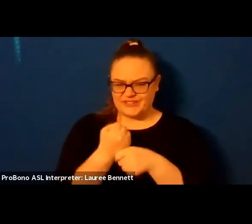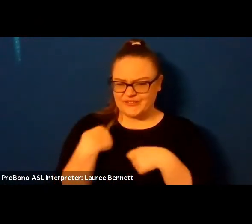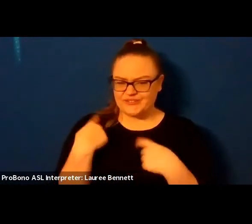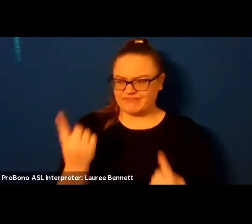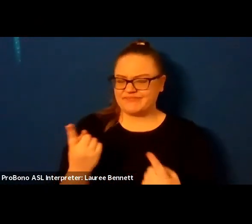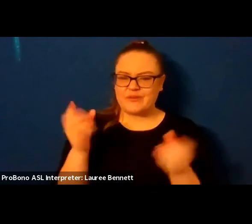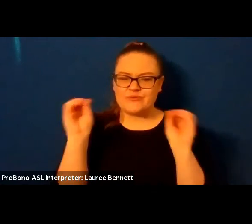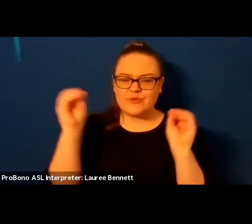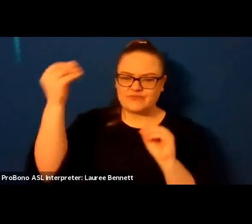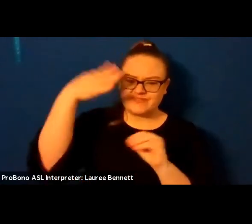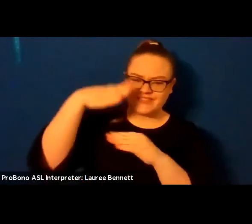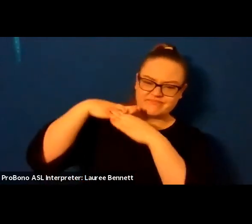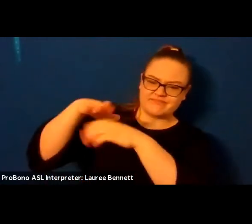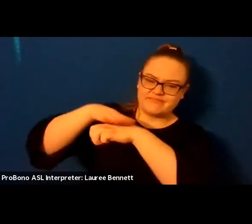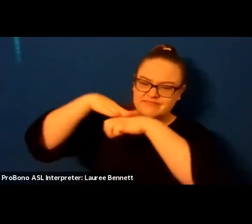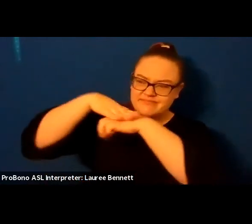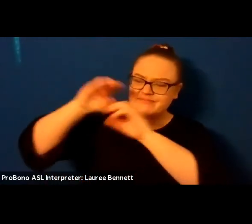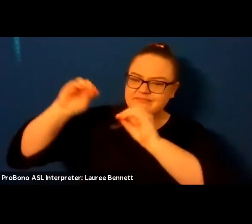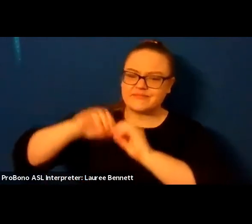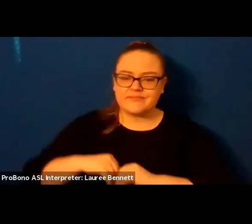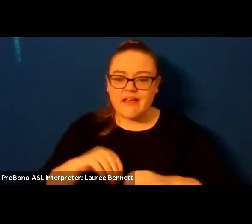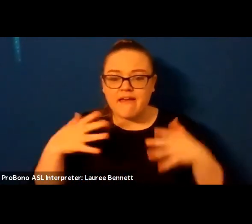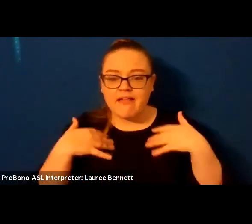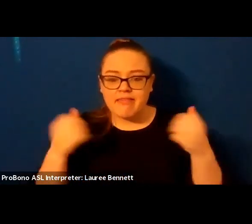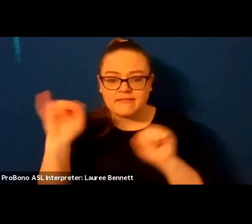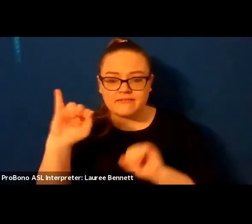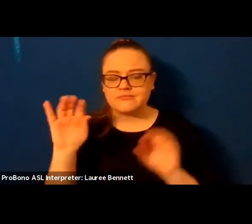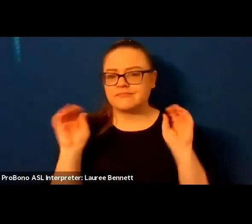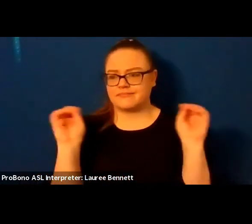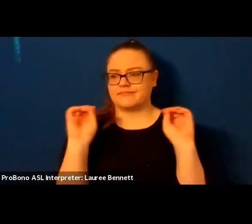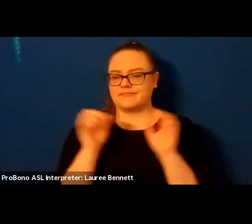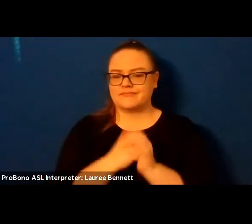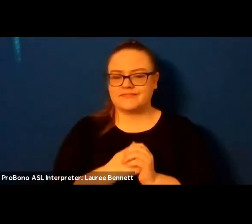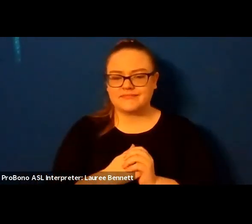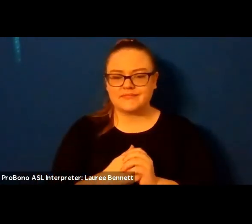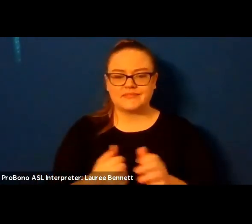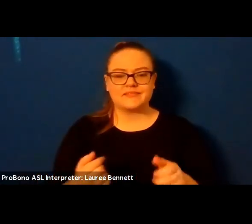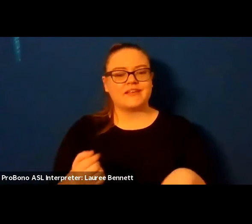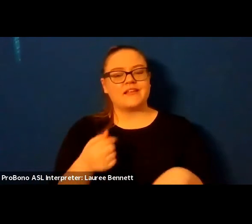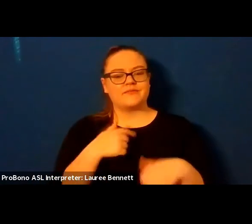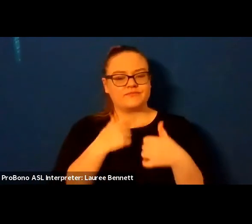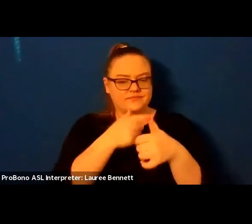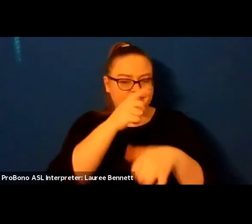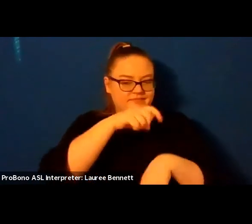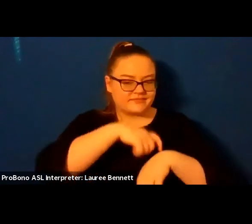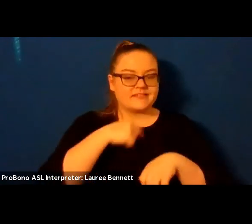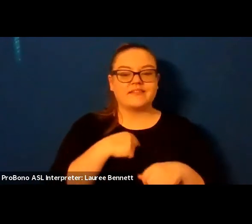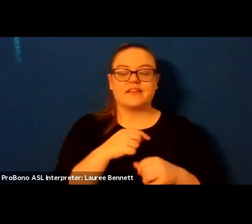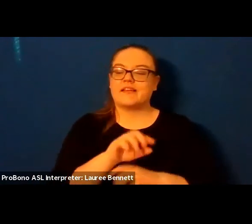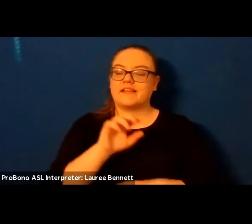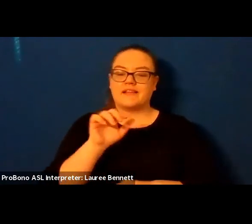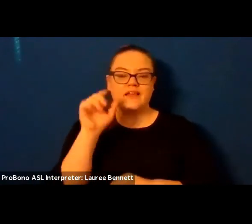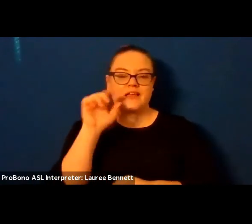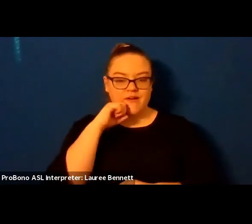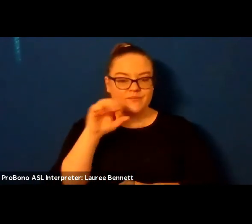crabs from the first time i dropped is nameless as apple seeds into the toilet the ever clear